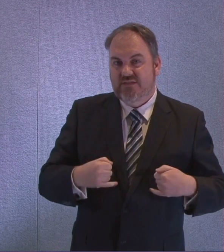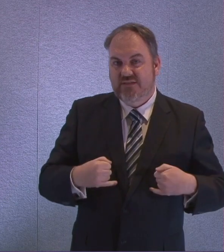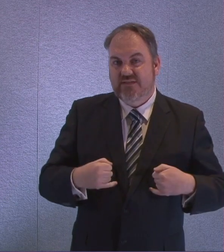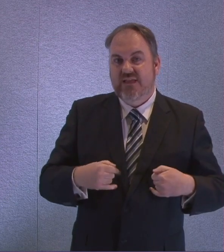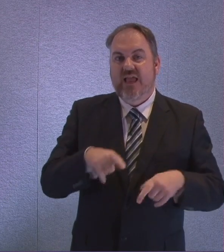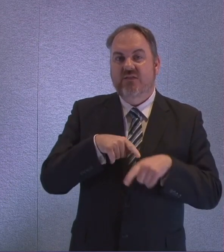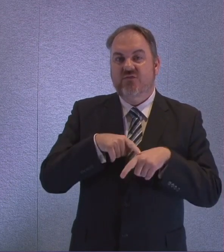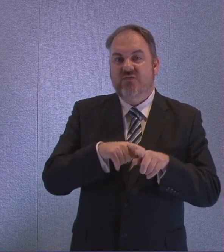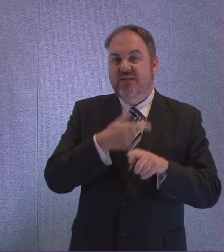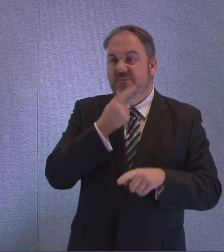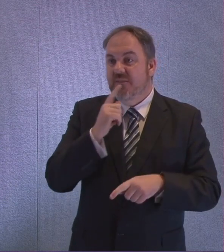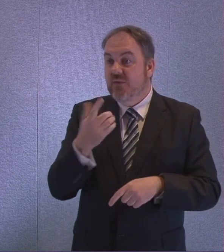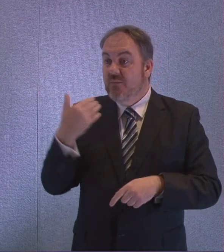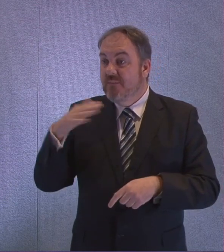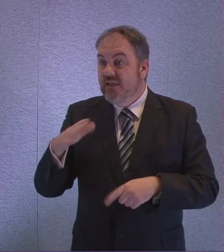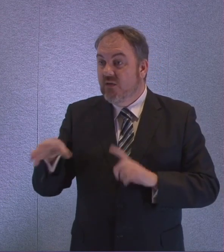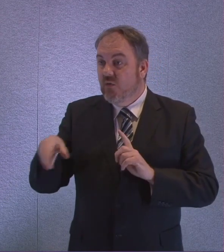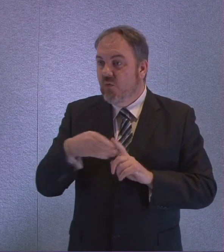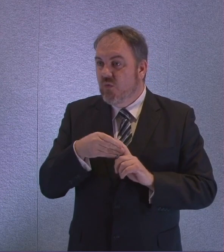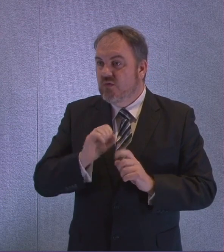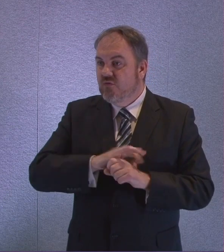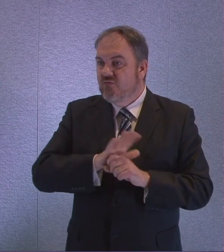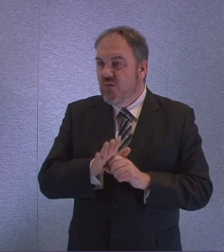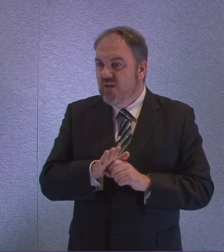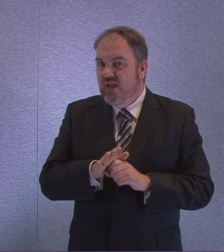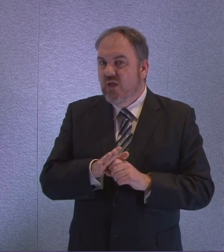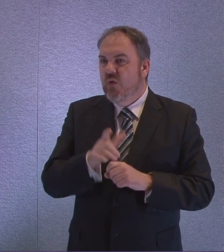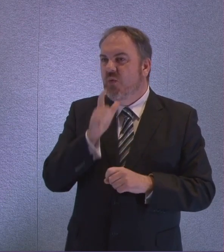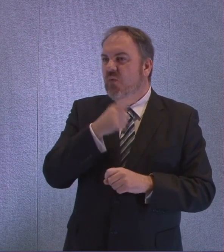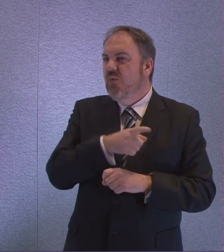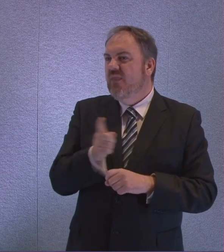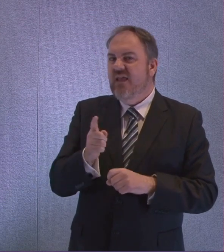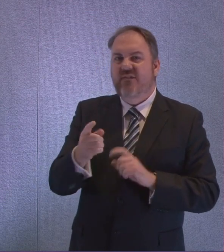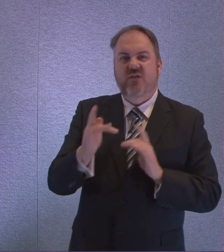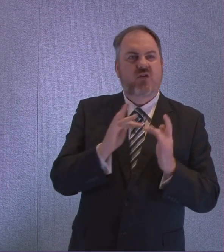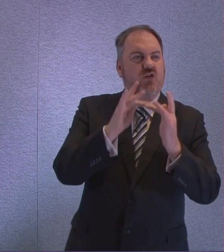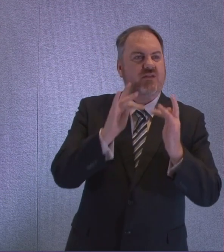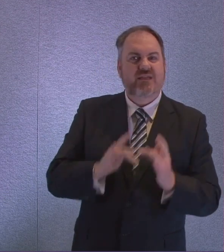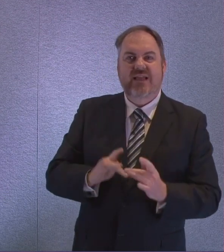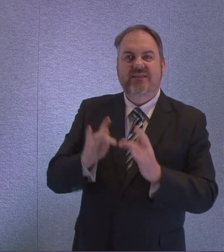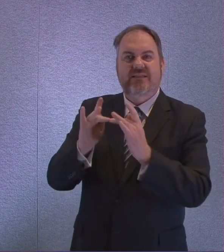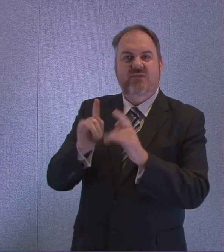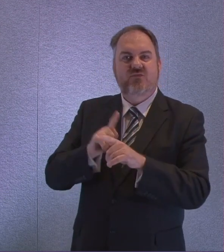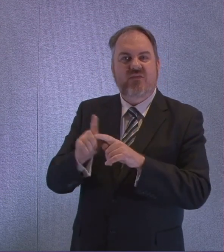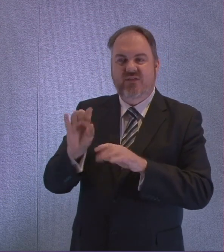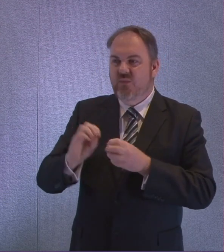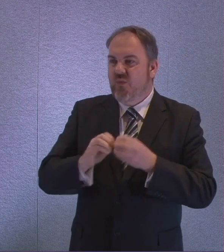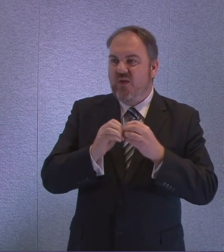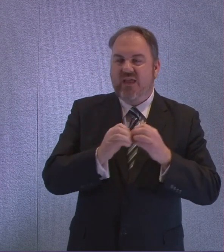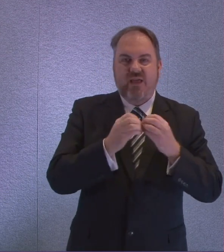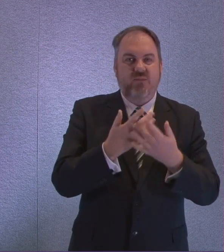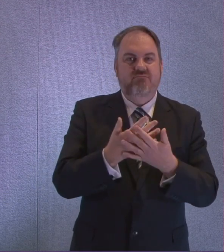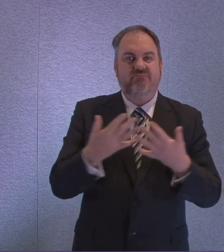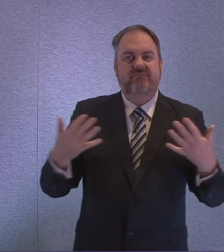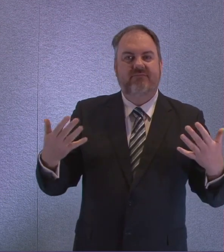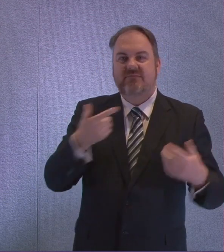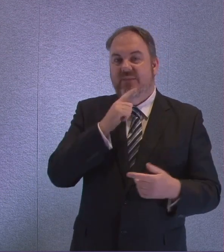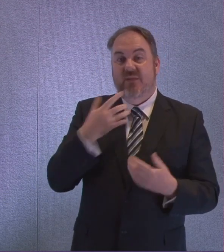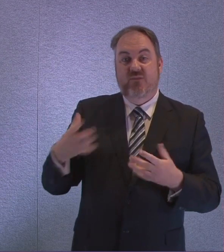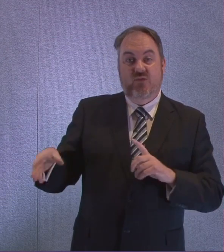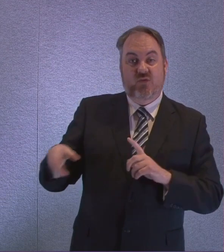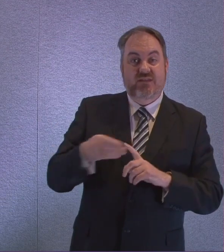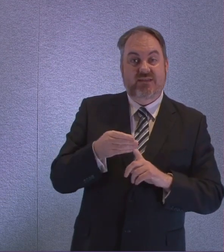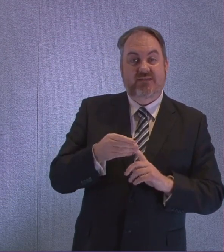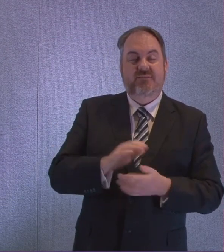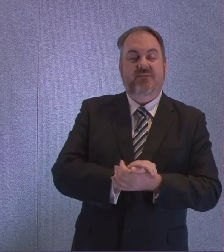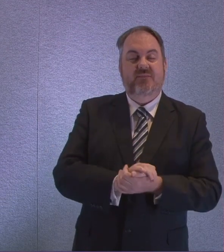But I want to be very clear right now about the limitation of testing. The current diagnostic test we're using can tell whether somebody